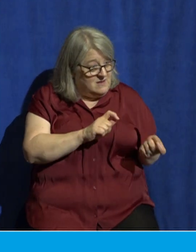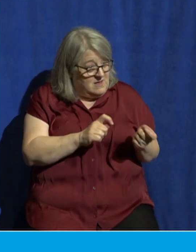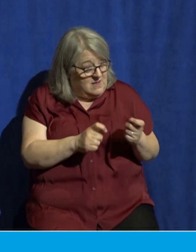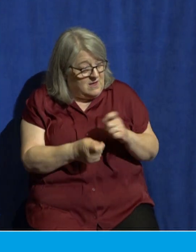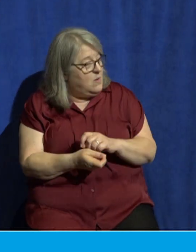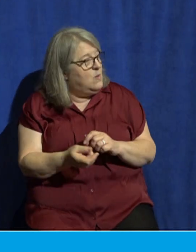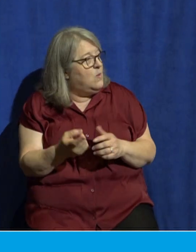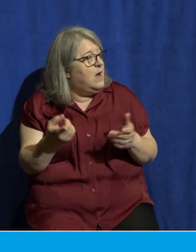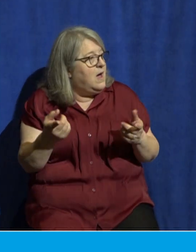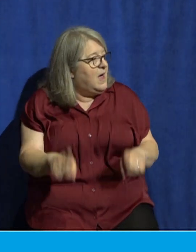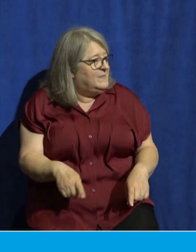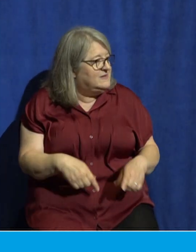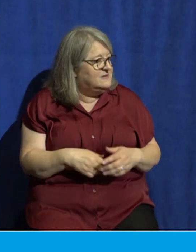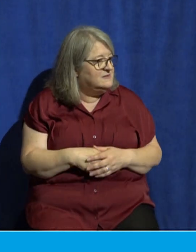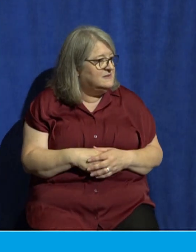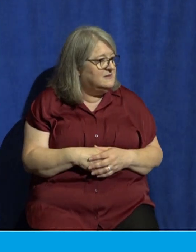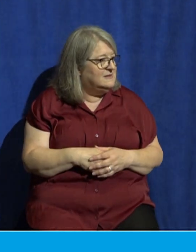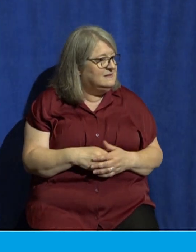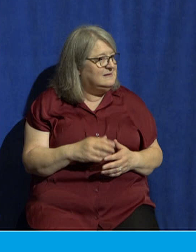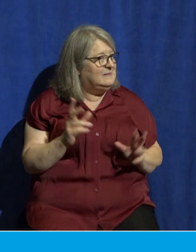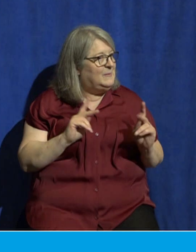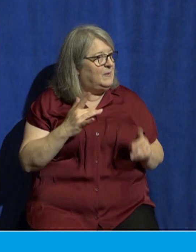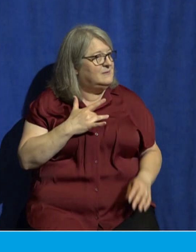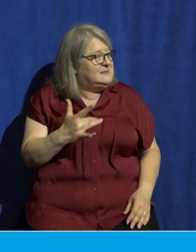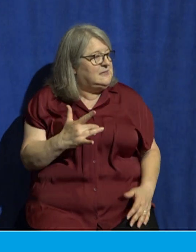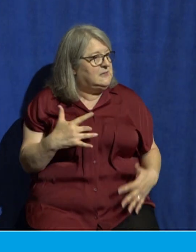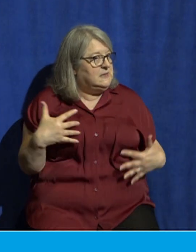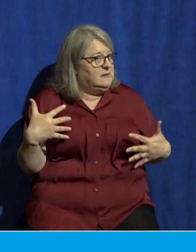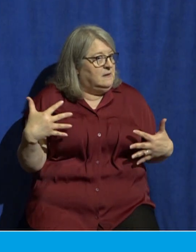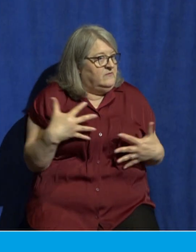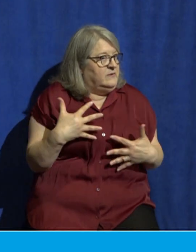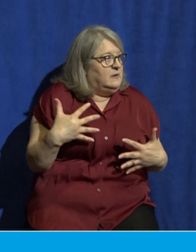a culture of fear begins to fill that vacuum.